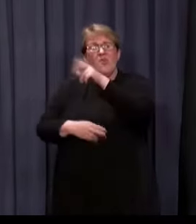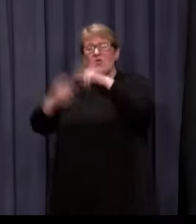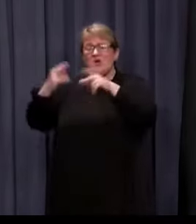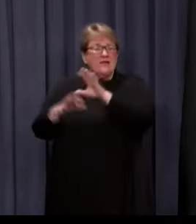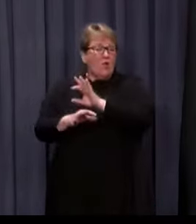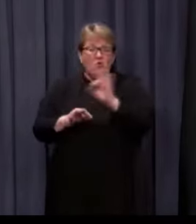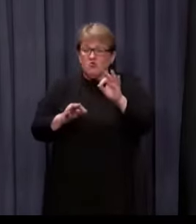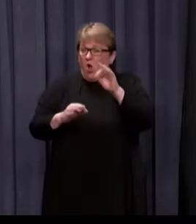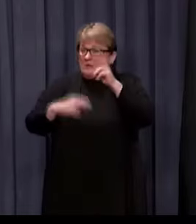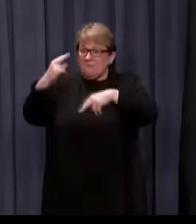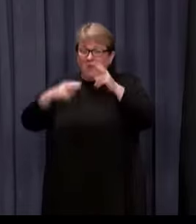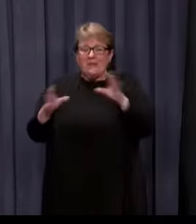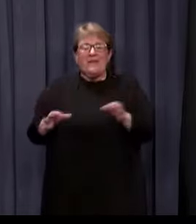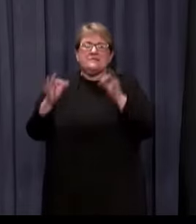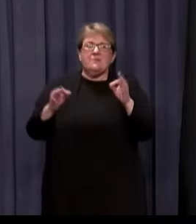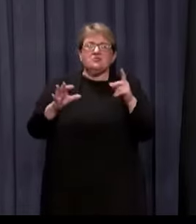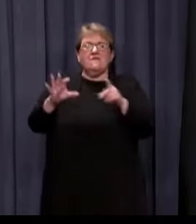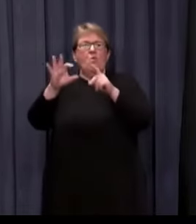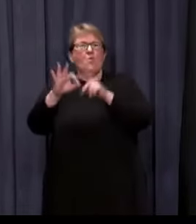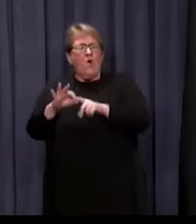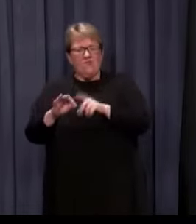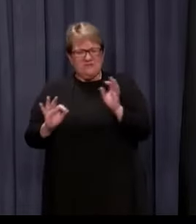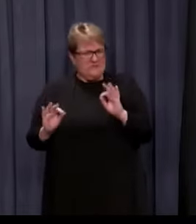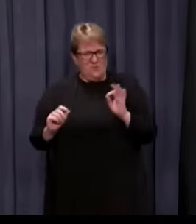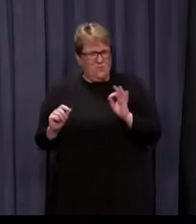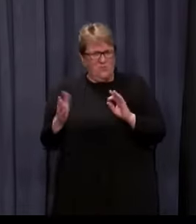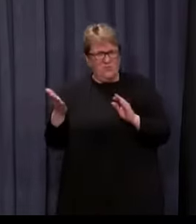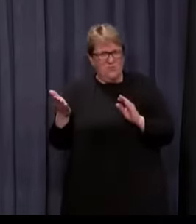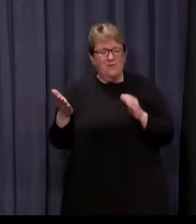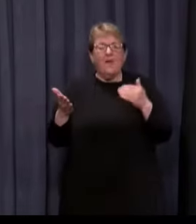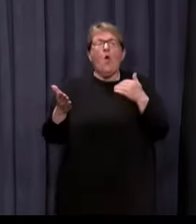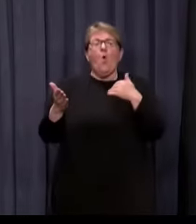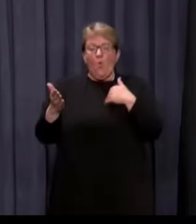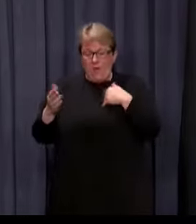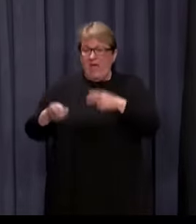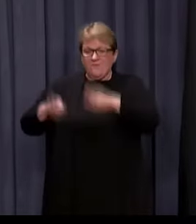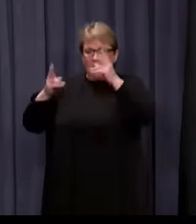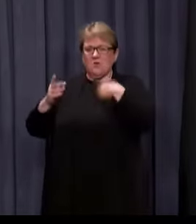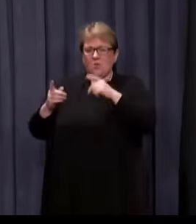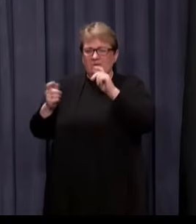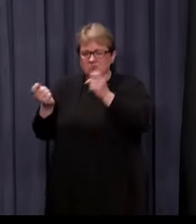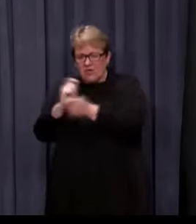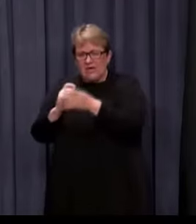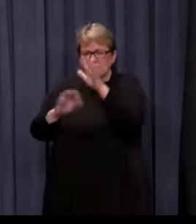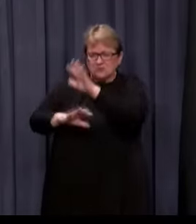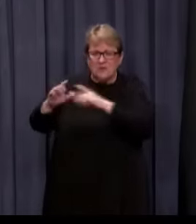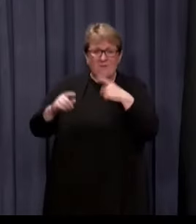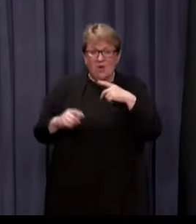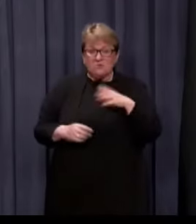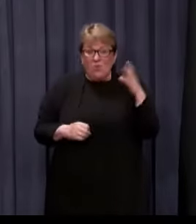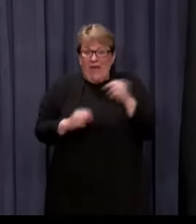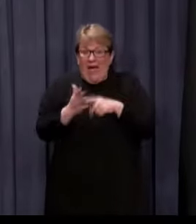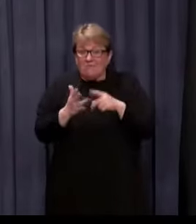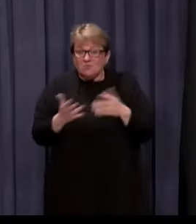purpose. They were never built to be quarantine facilities, but we've repurposed them, and we're using them that way because we have to,